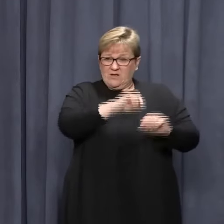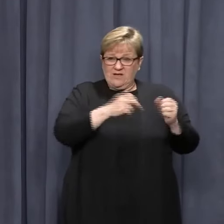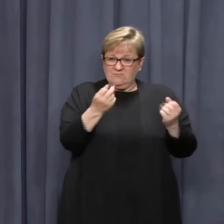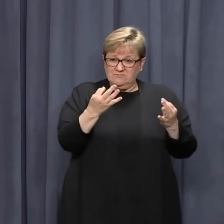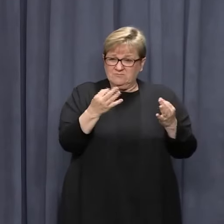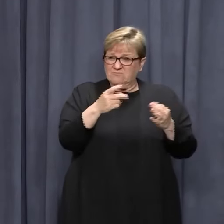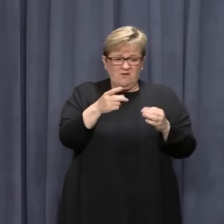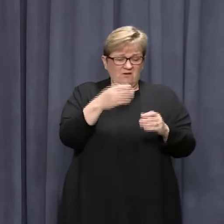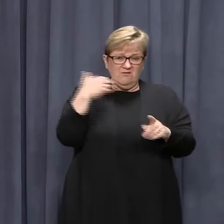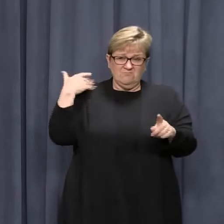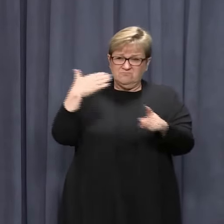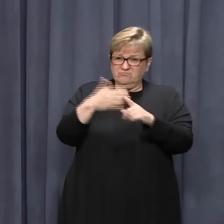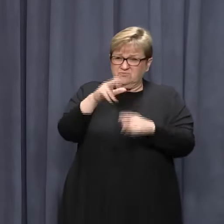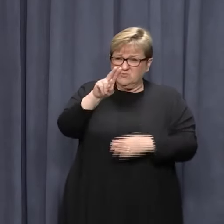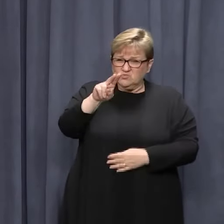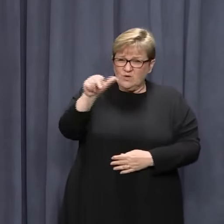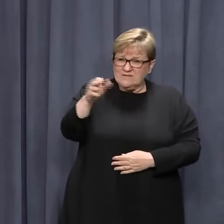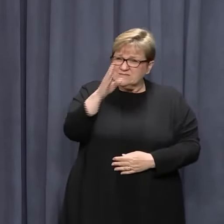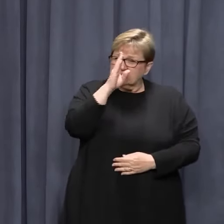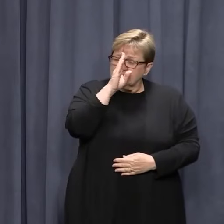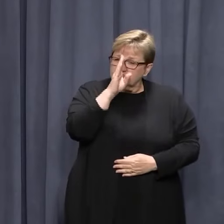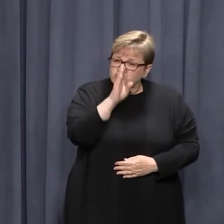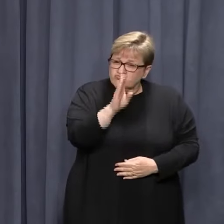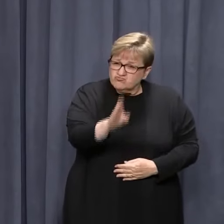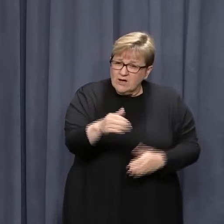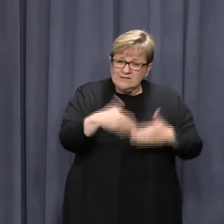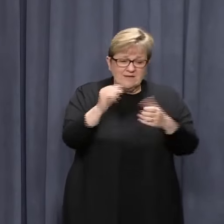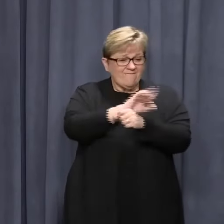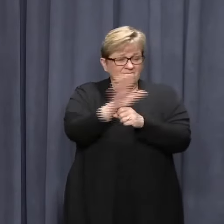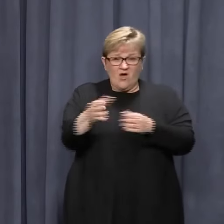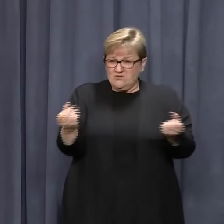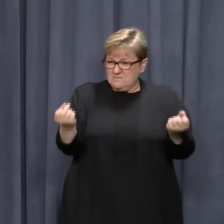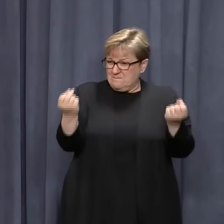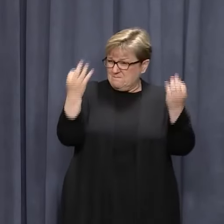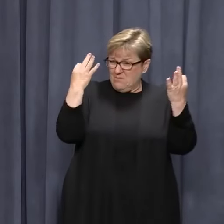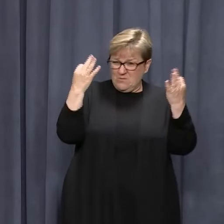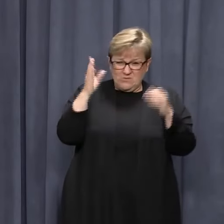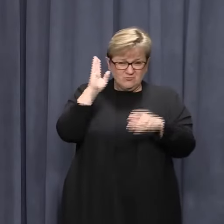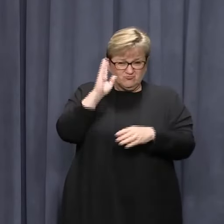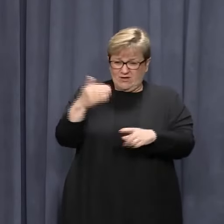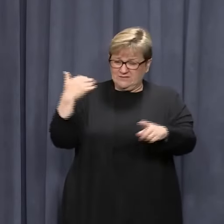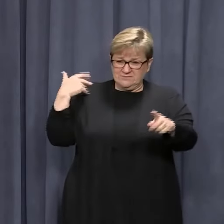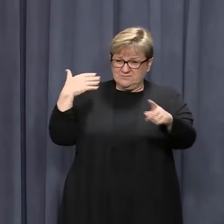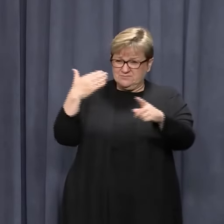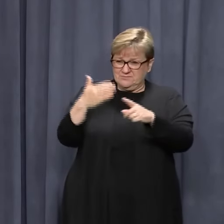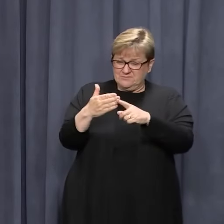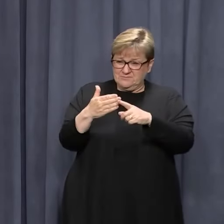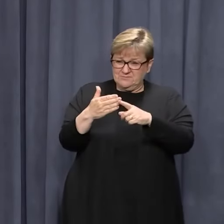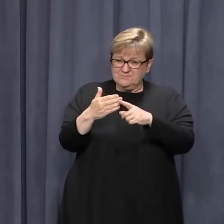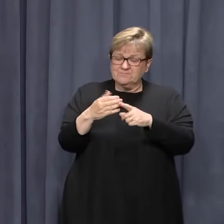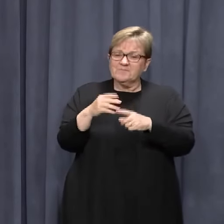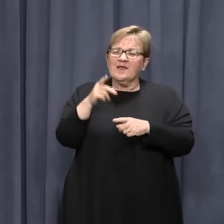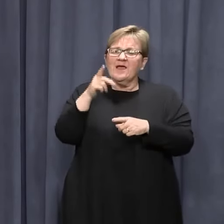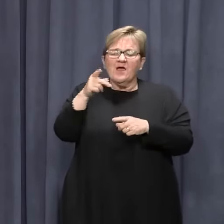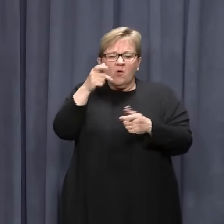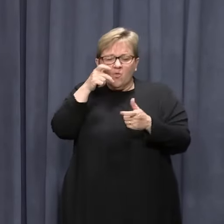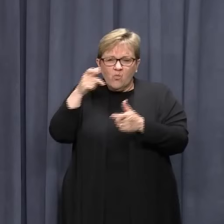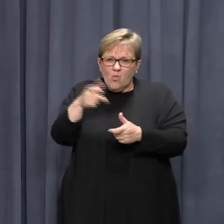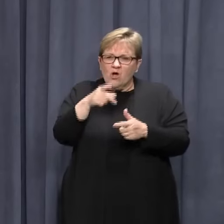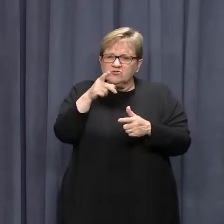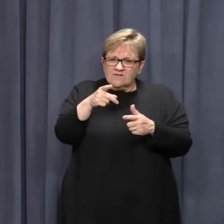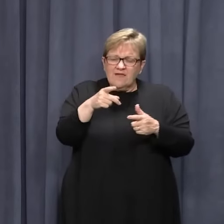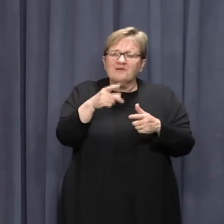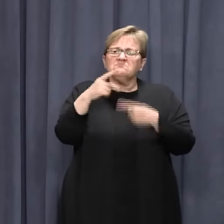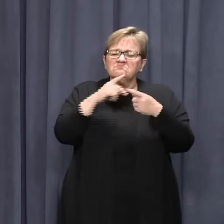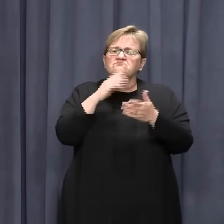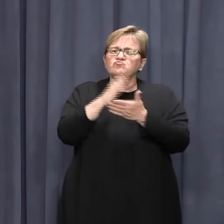NSW had a run of 26 consecutive days of no community cases. Genome sequencing of this case has